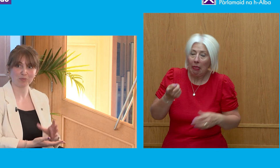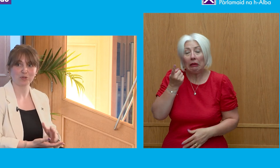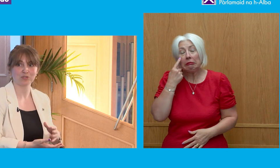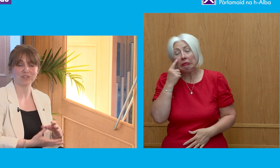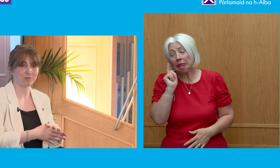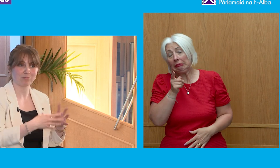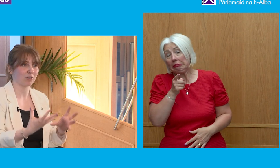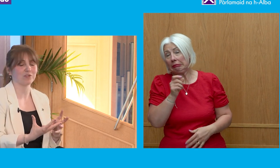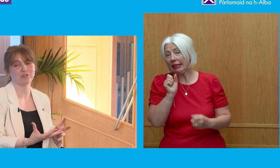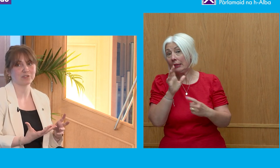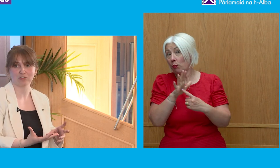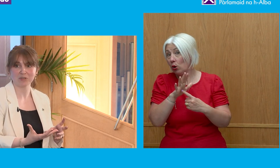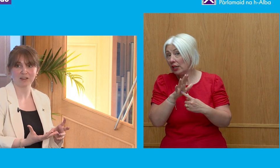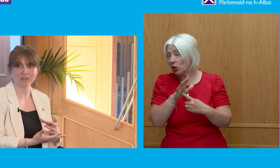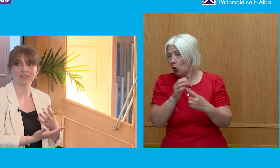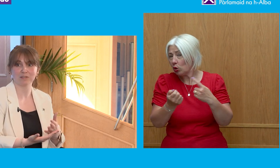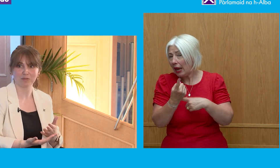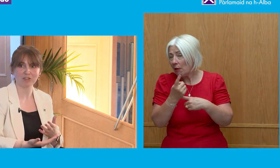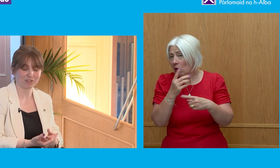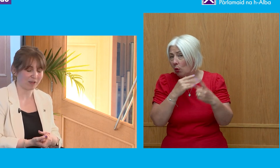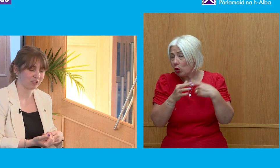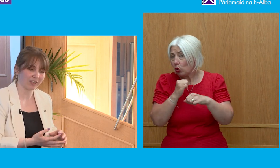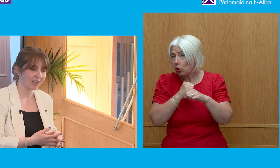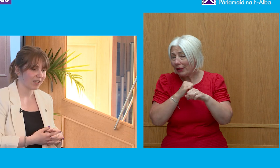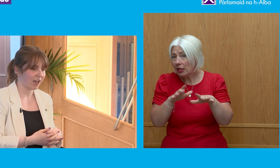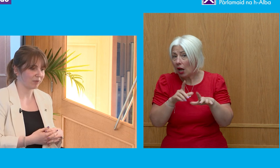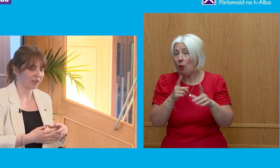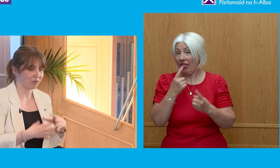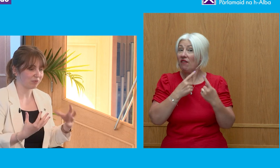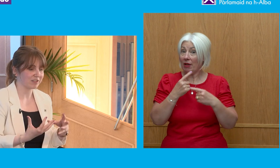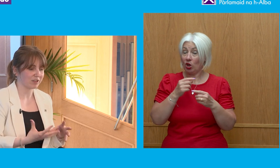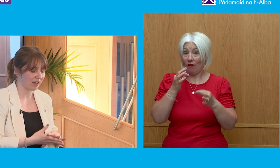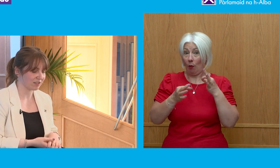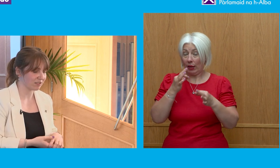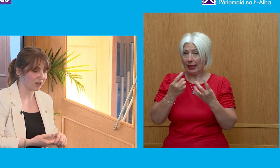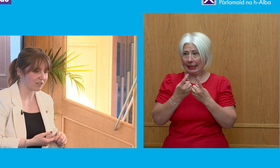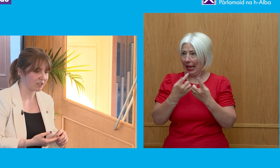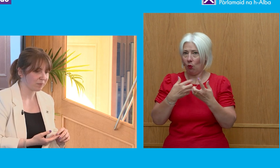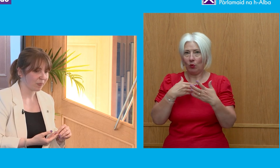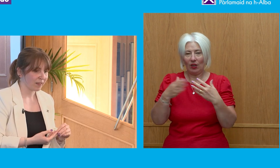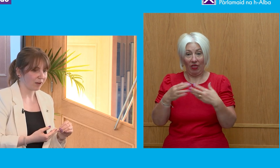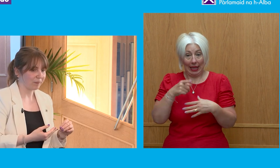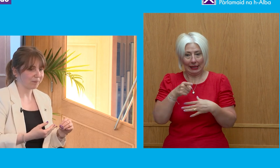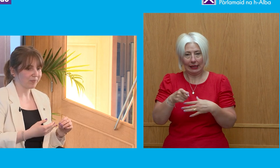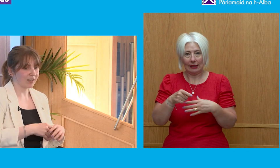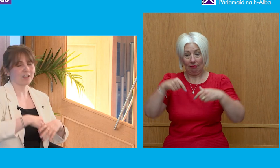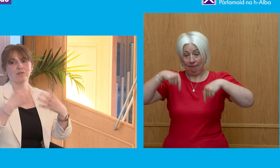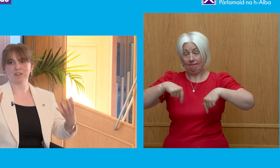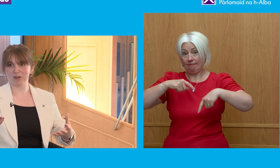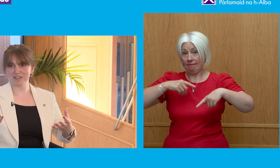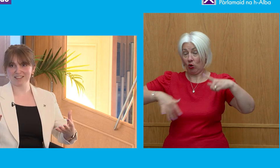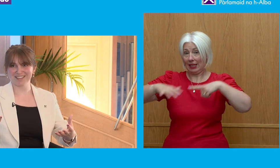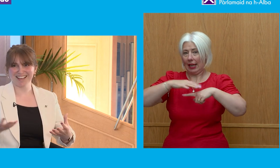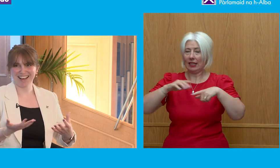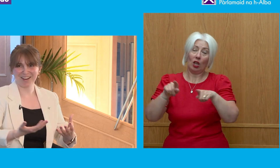It's so important to see what are we doing with social media, with this information especially, and how we deal with that as a society. And then